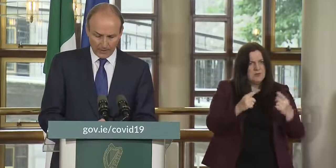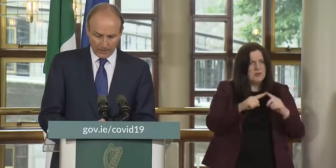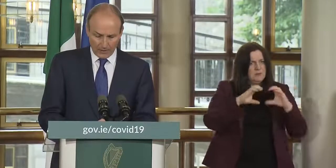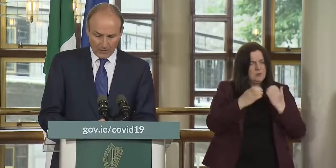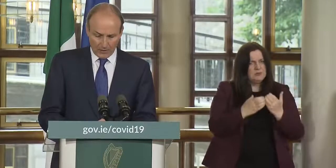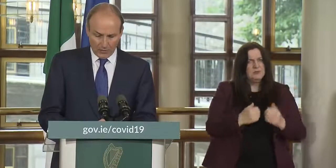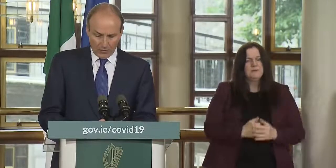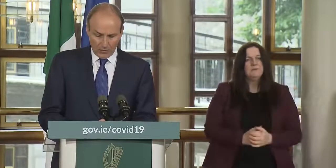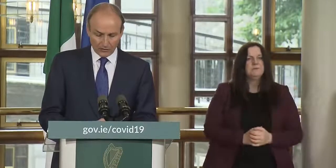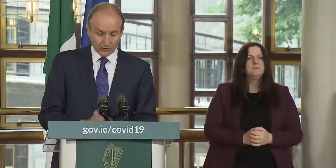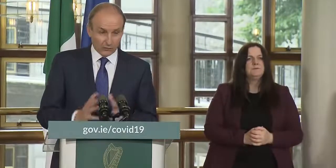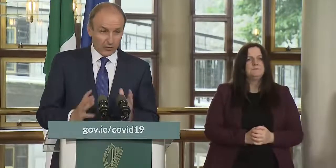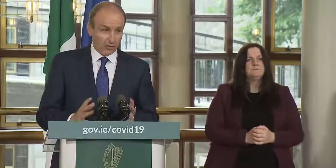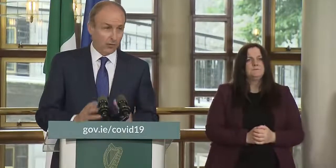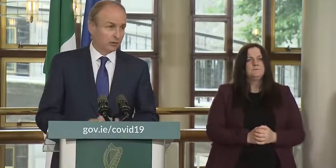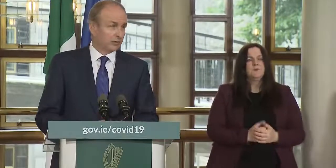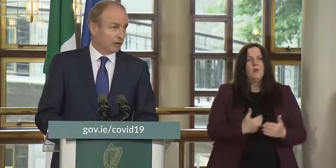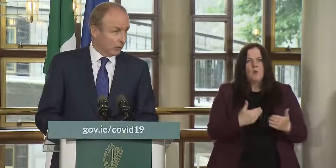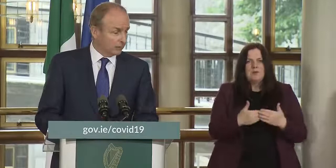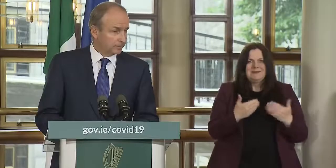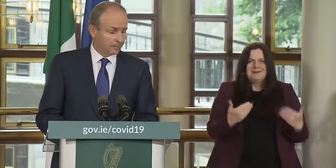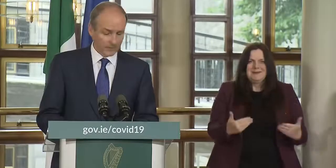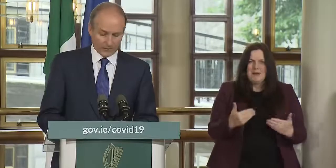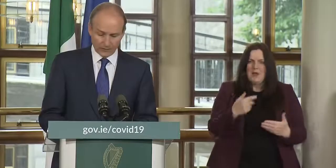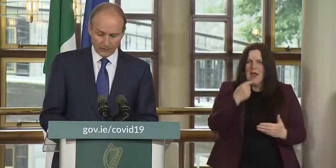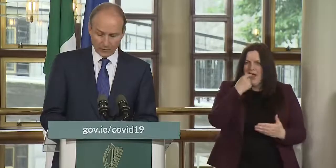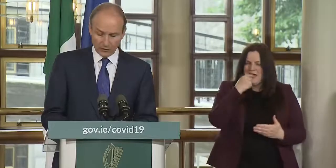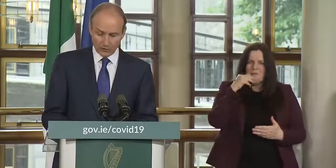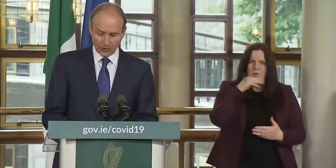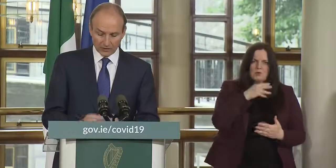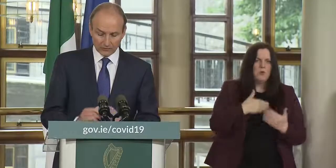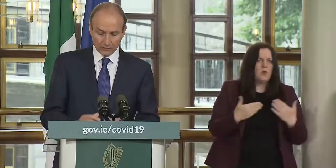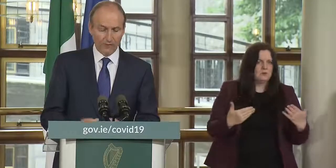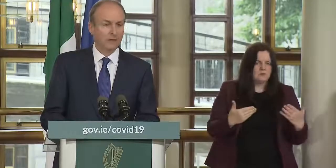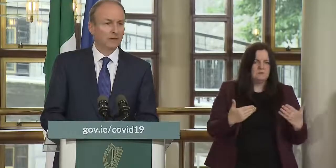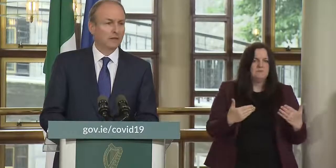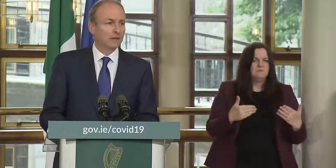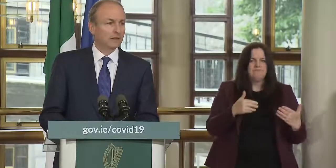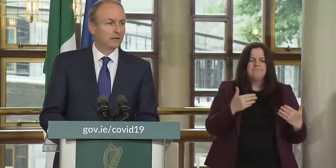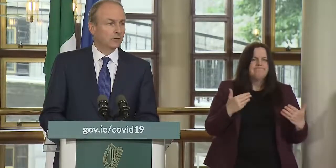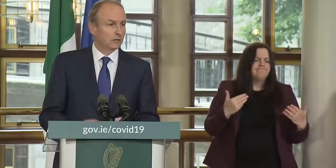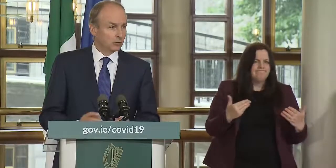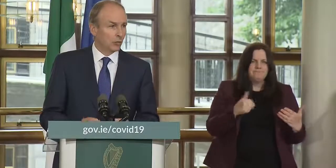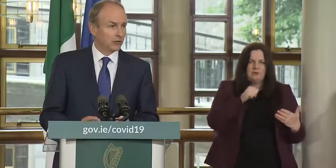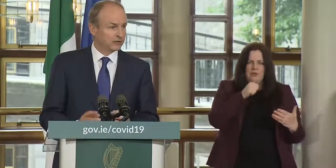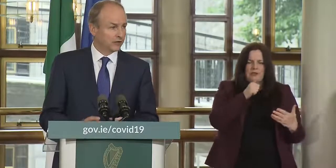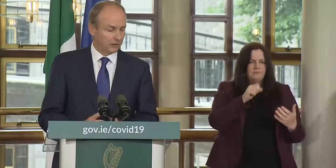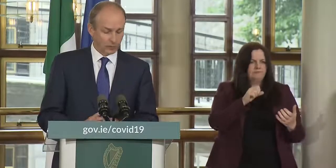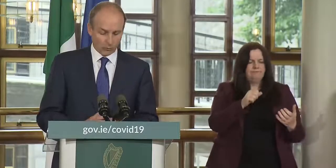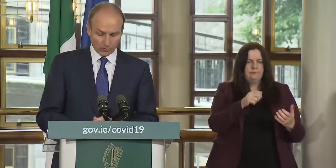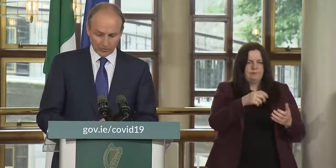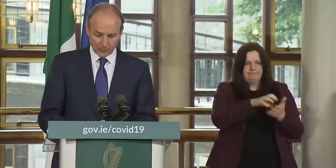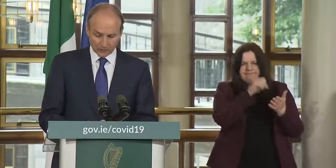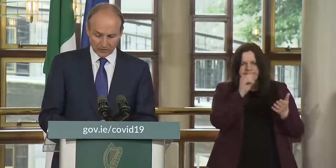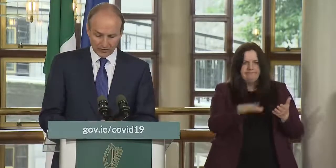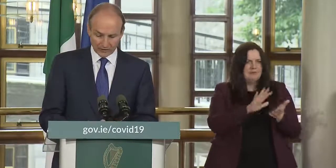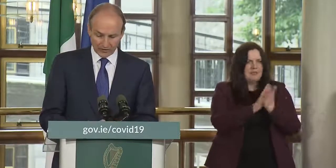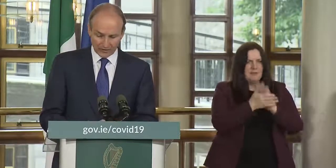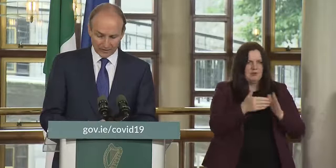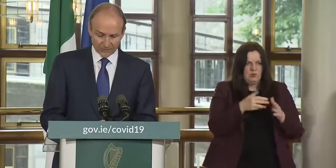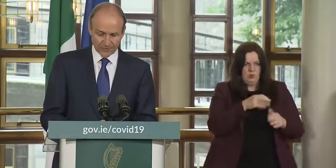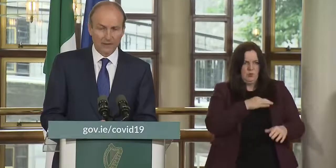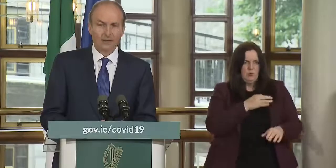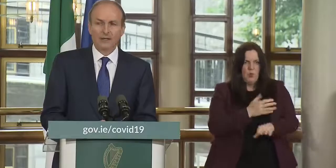what is very important now is that we do not undo the very good work and significant work has been